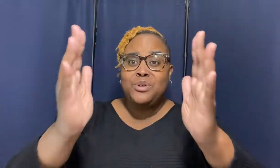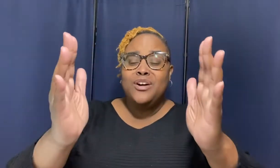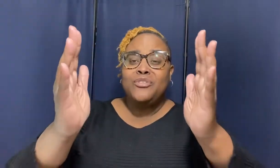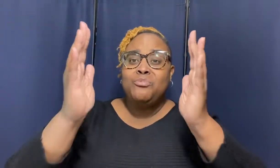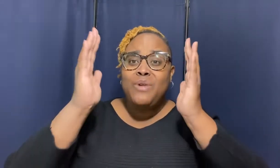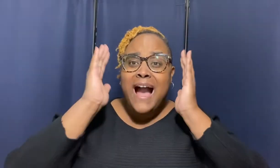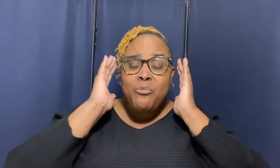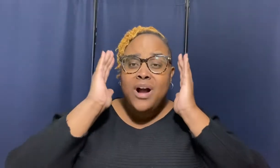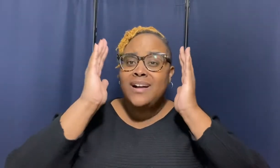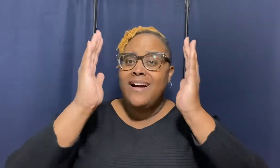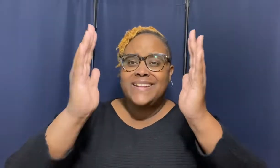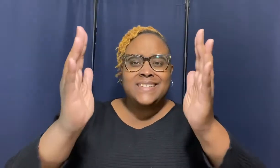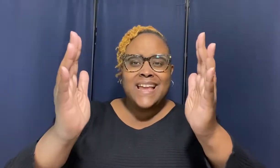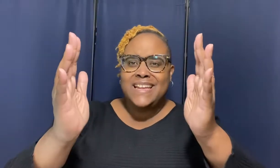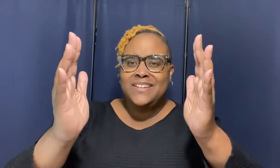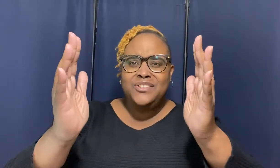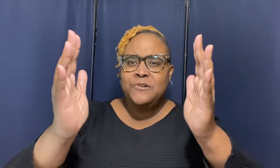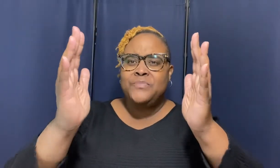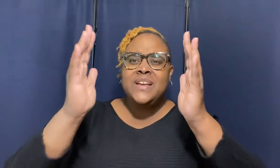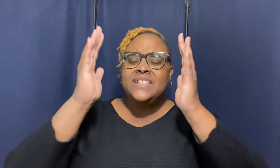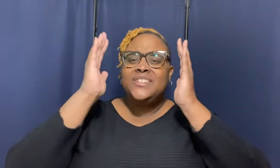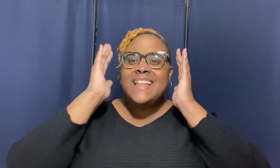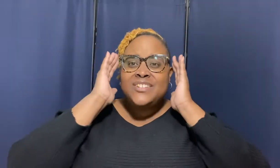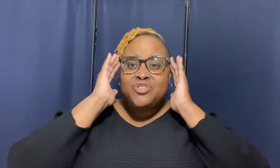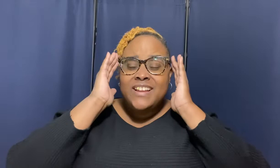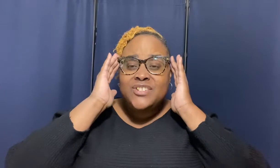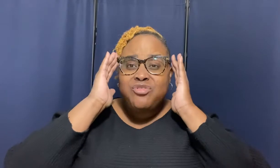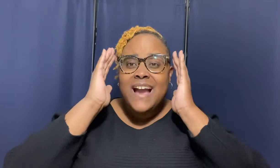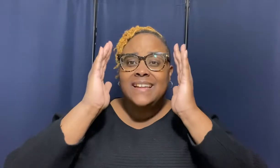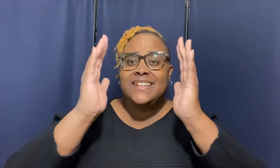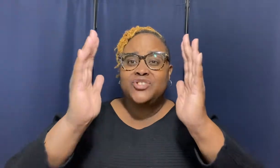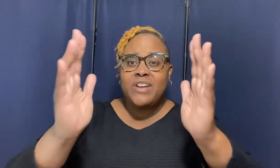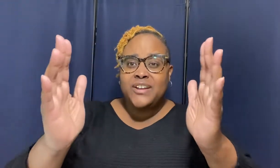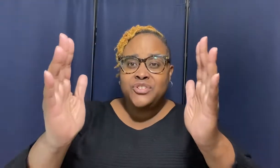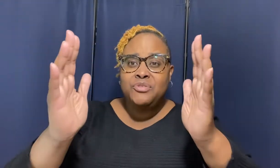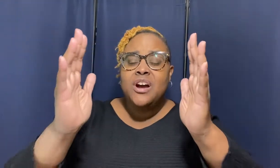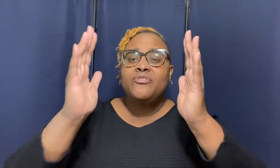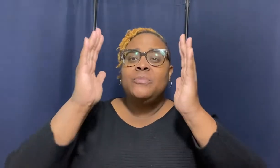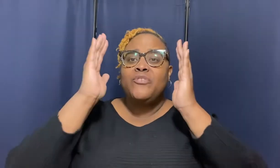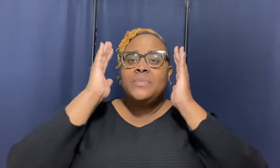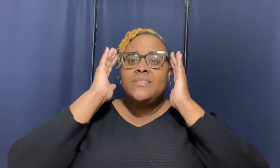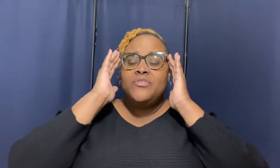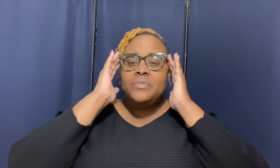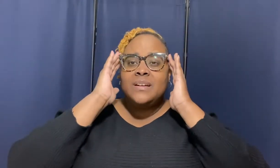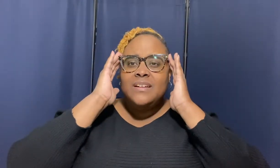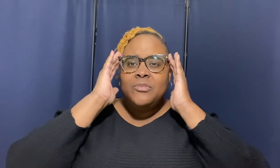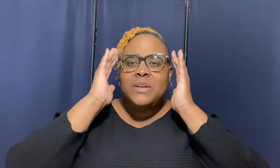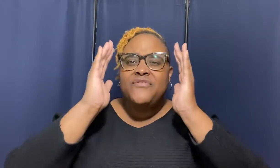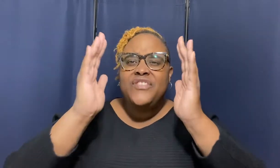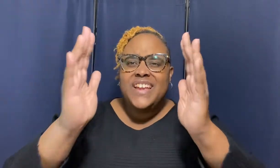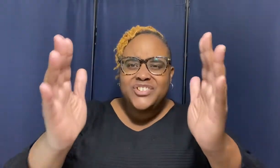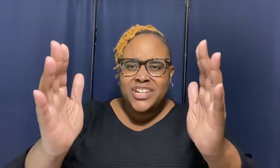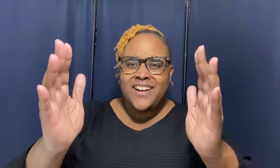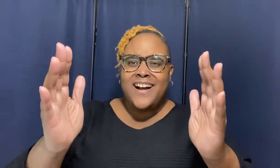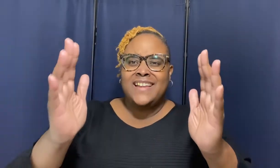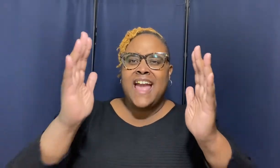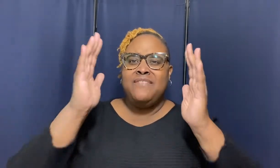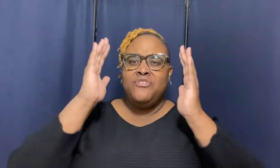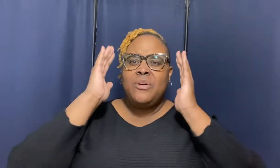from what god has taken you to that's it's trying to distract you from from the from the from the vision god gave you from